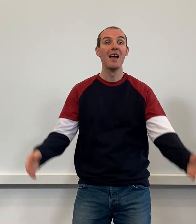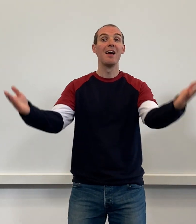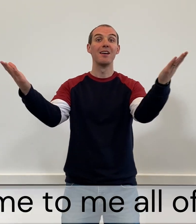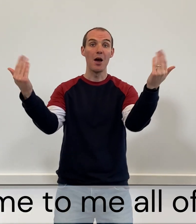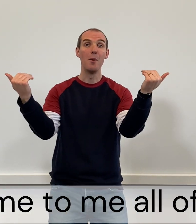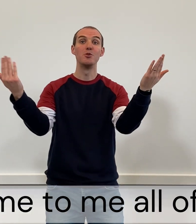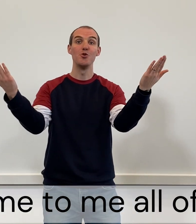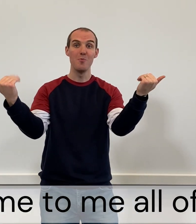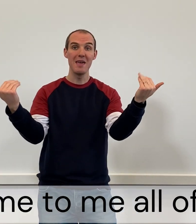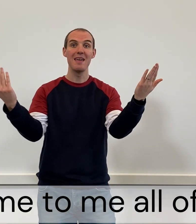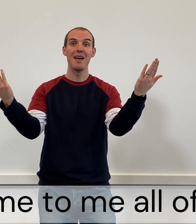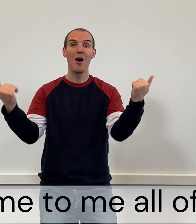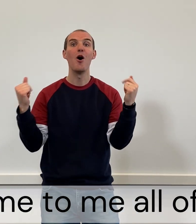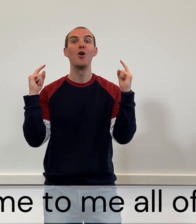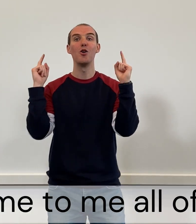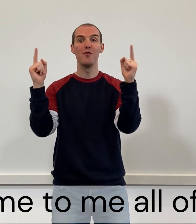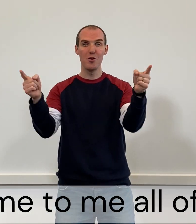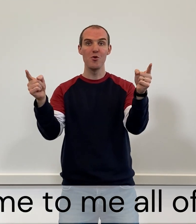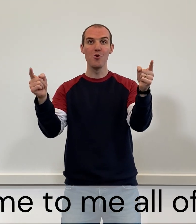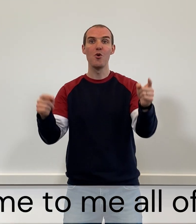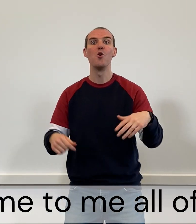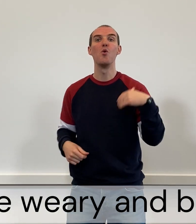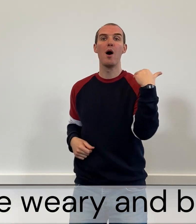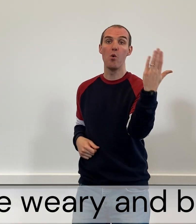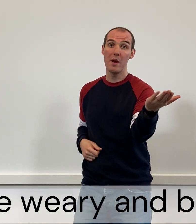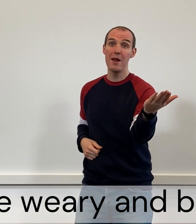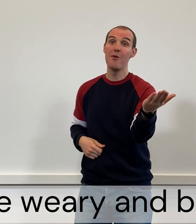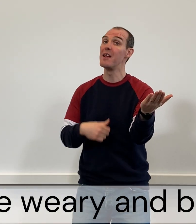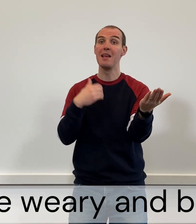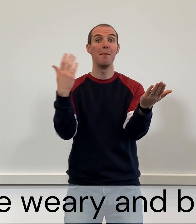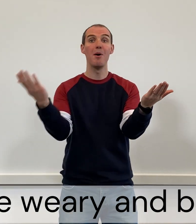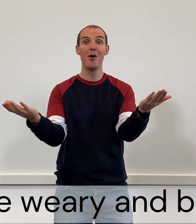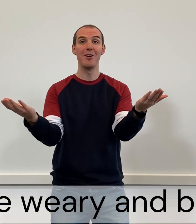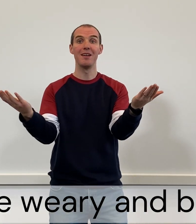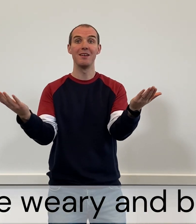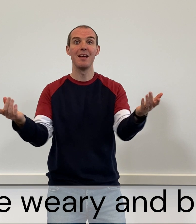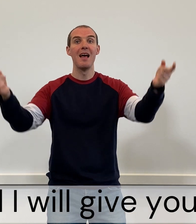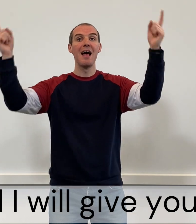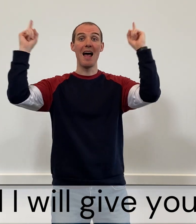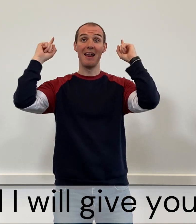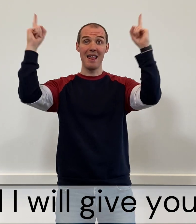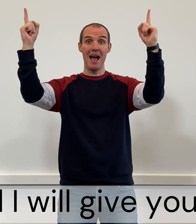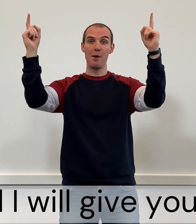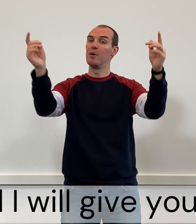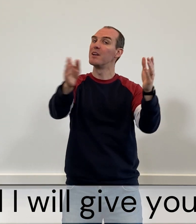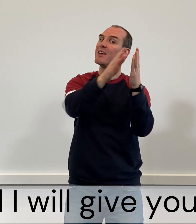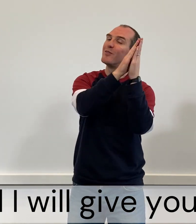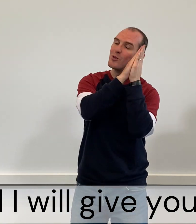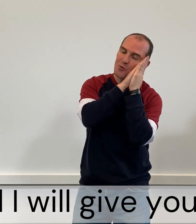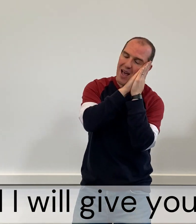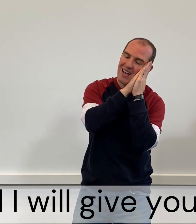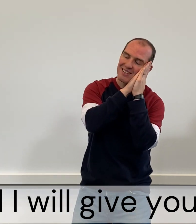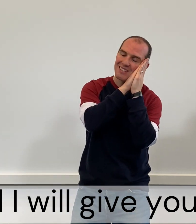Come to me, all of you, who are weary and burdened, and I will give you rest.